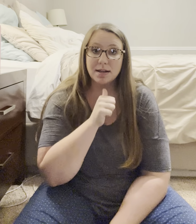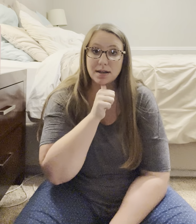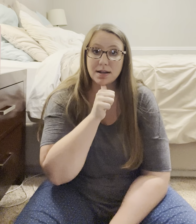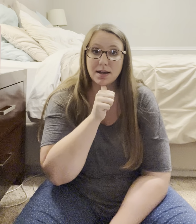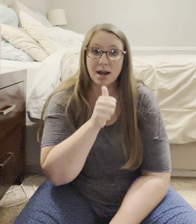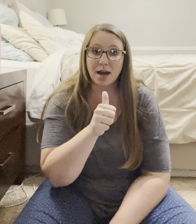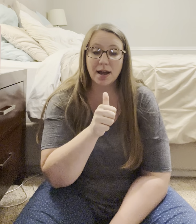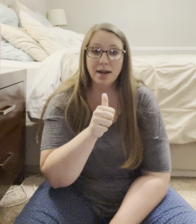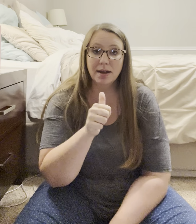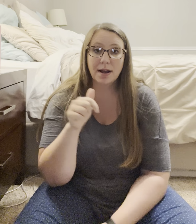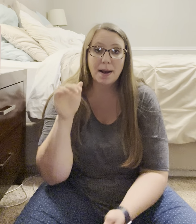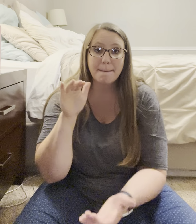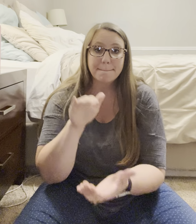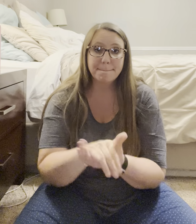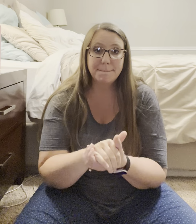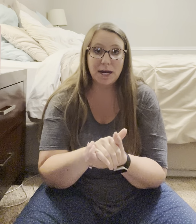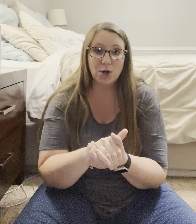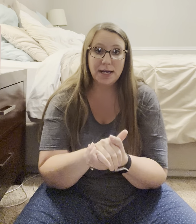not married.